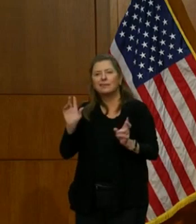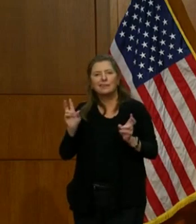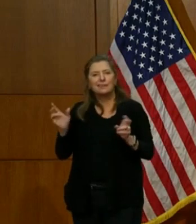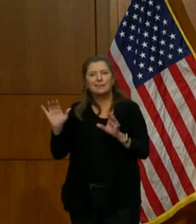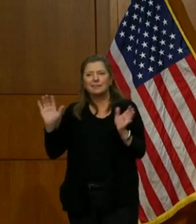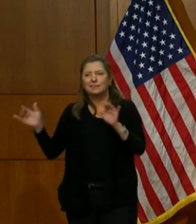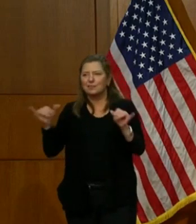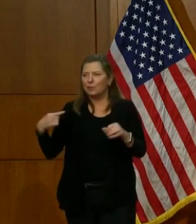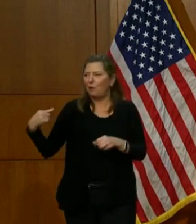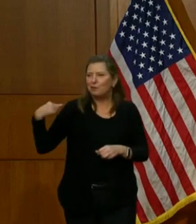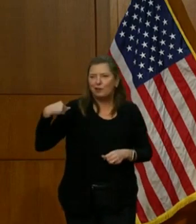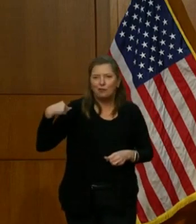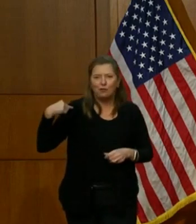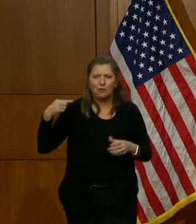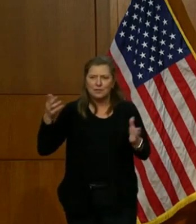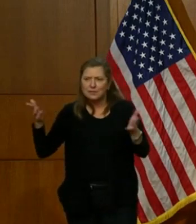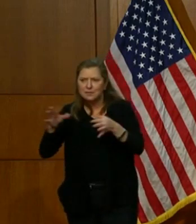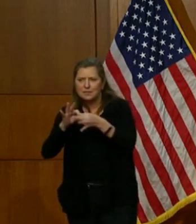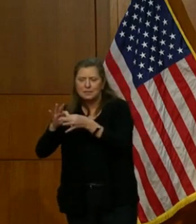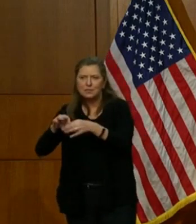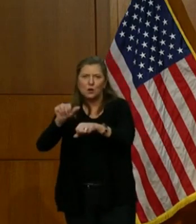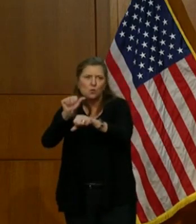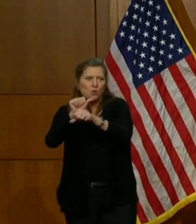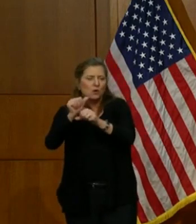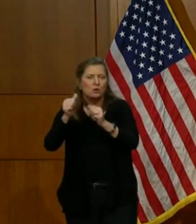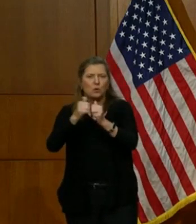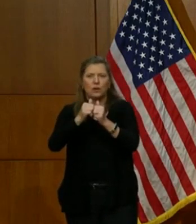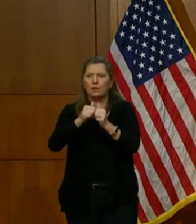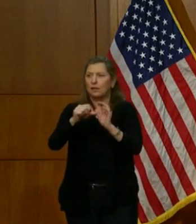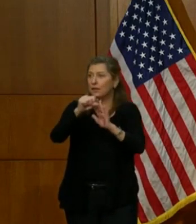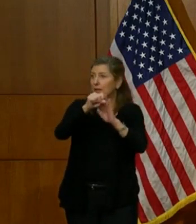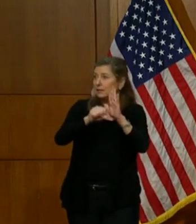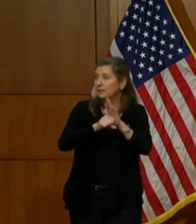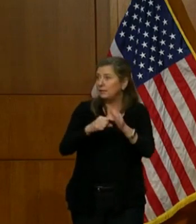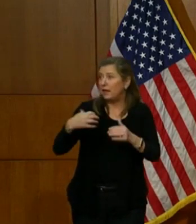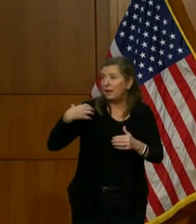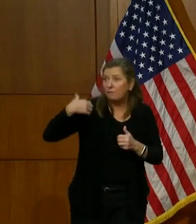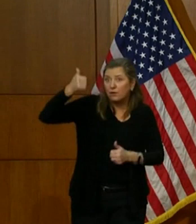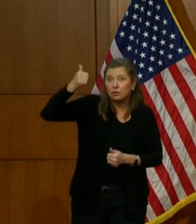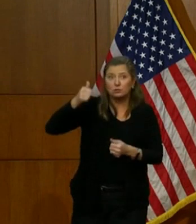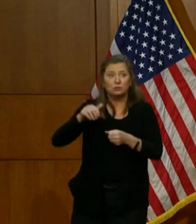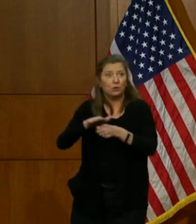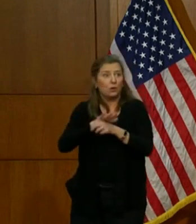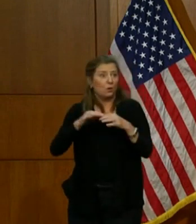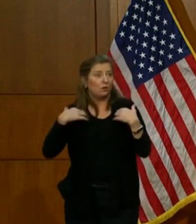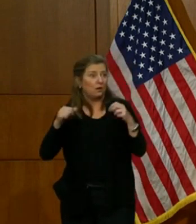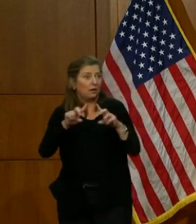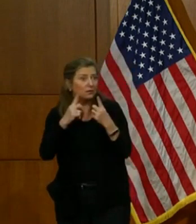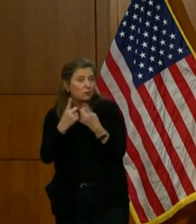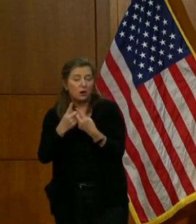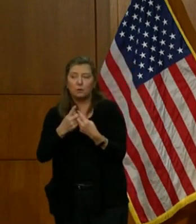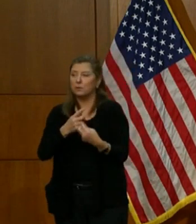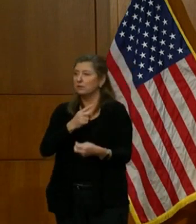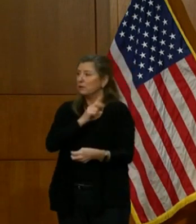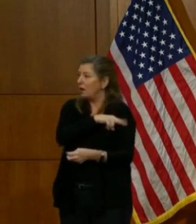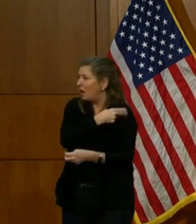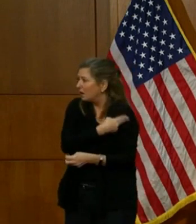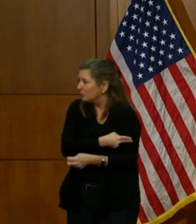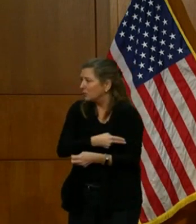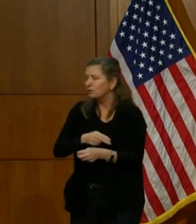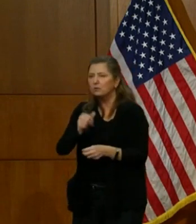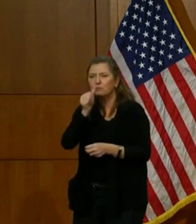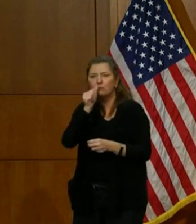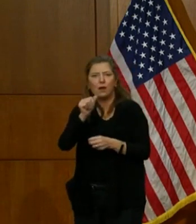coordinating work between state officials, local health departments, hospitals, and private providers.